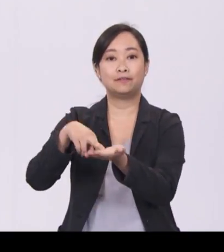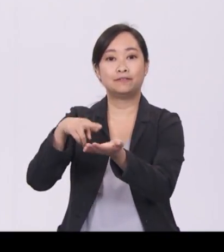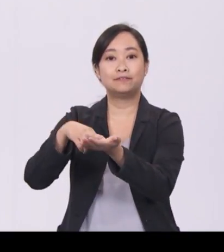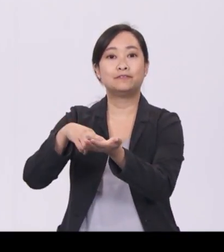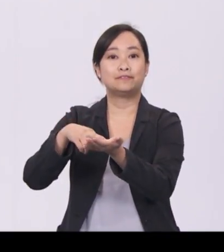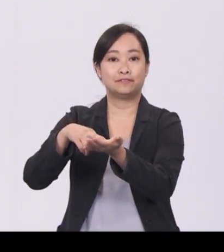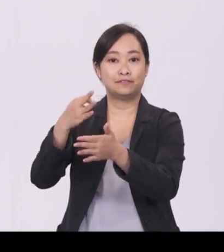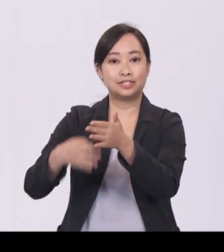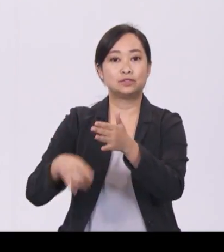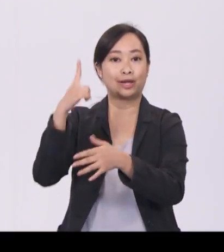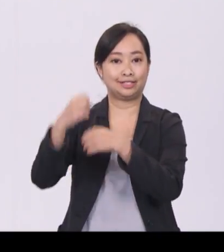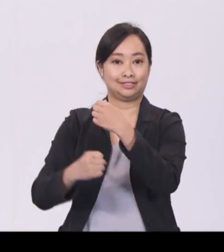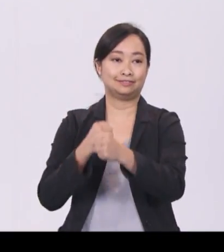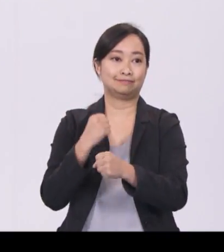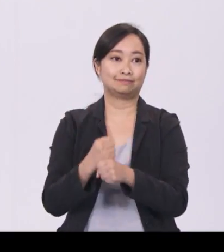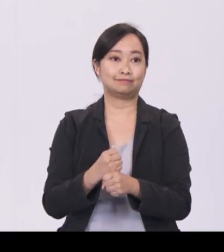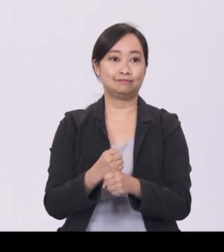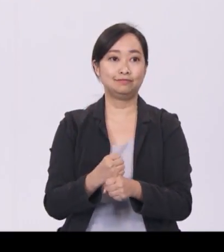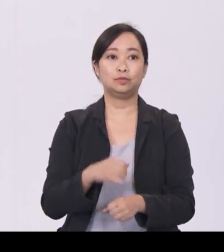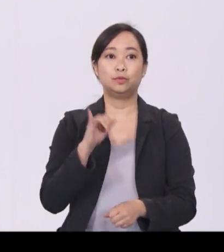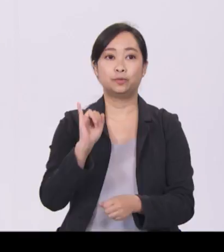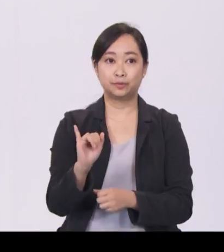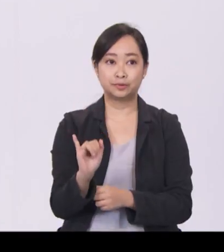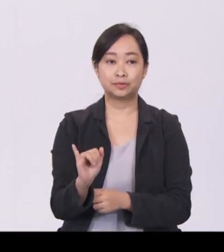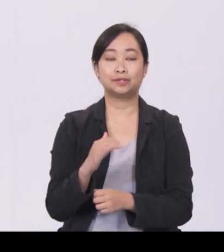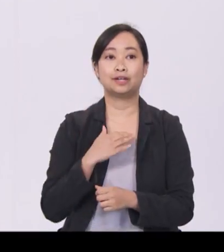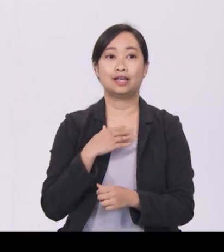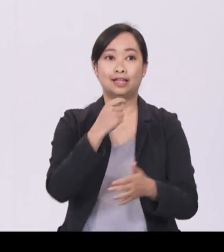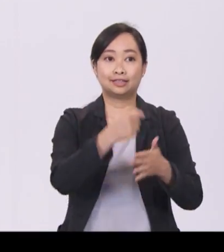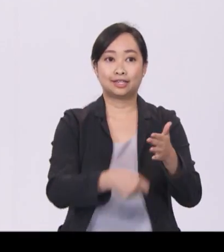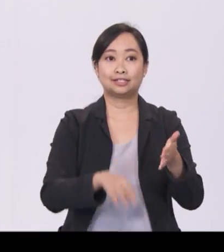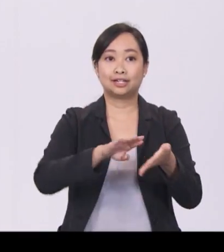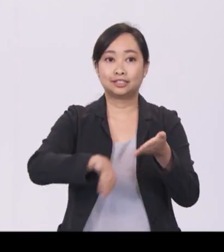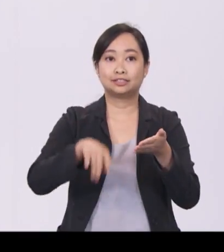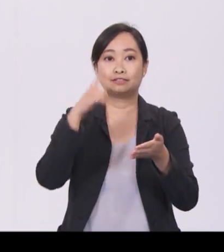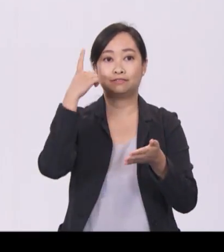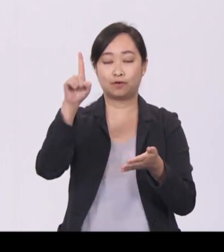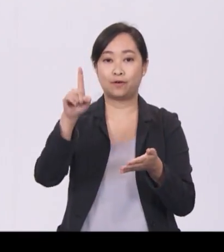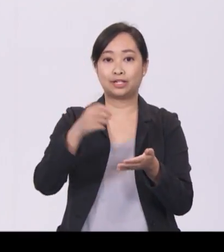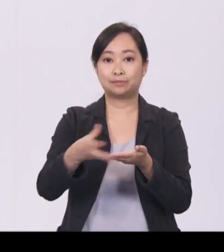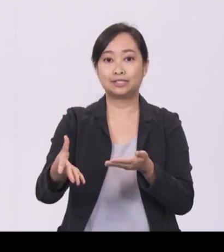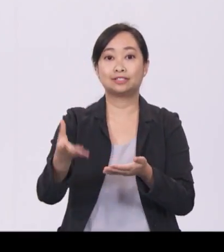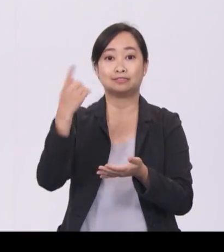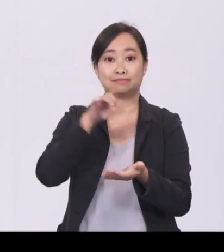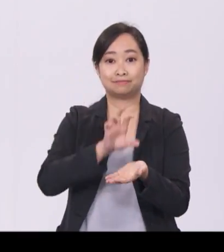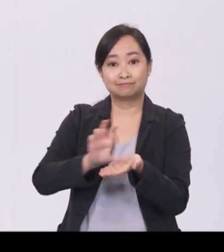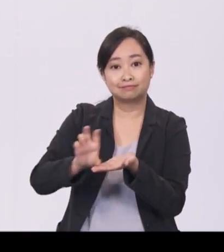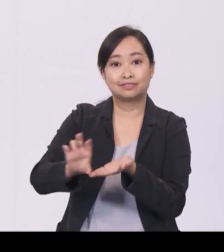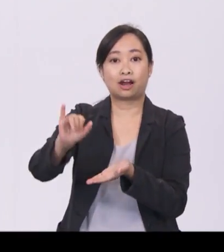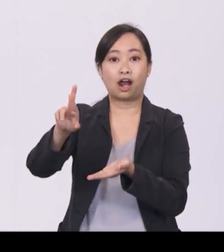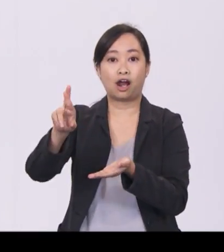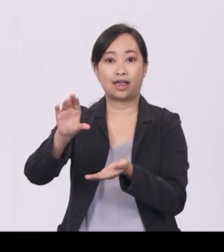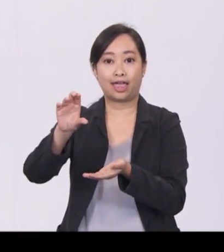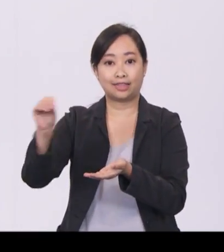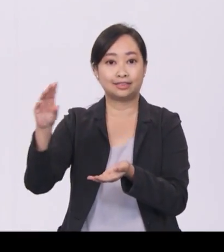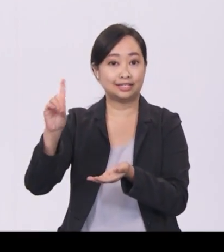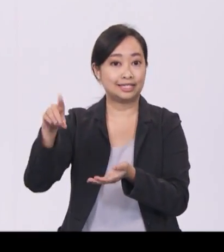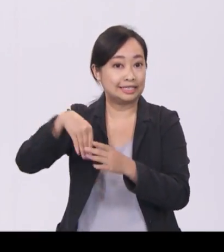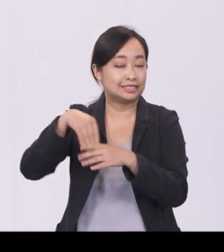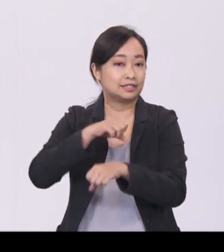I will also raise the tax deduction for qualifying expenses incurred on R&D done in Singapore from 150%